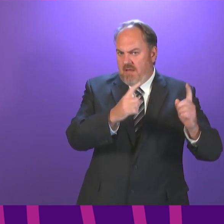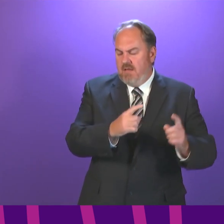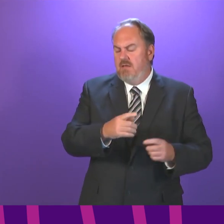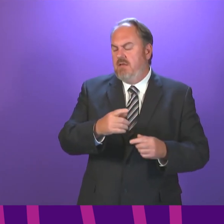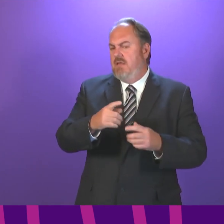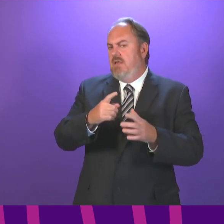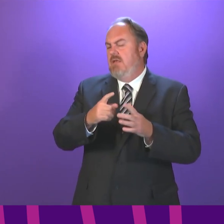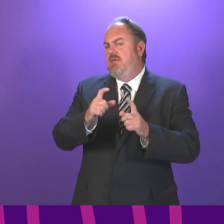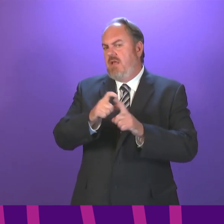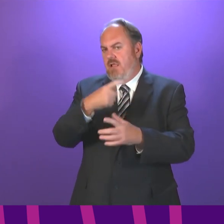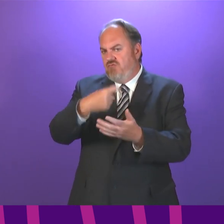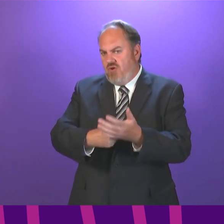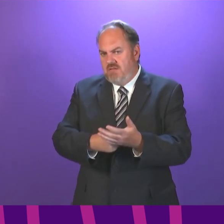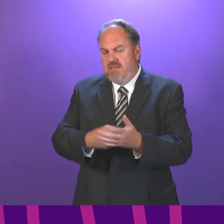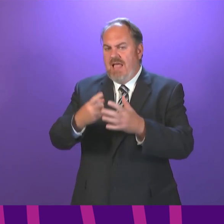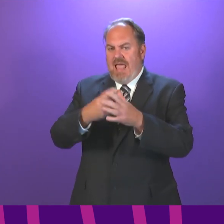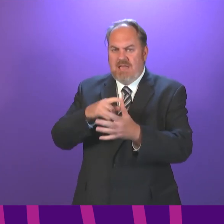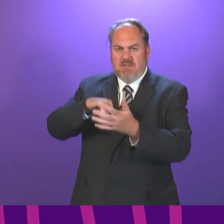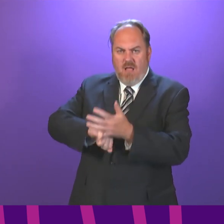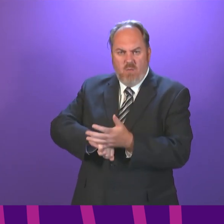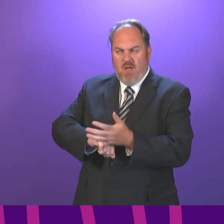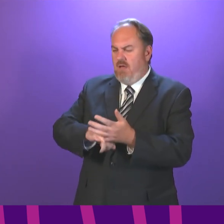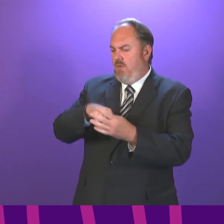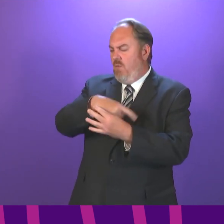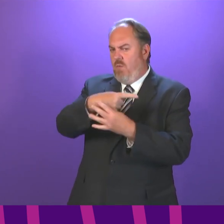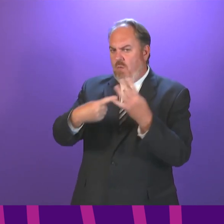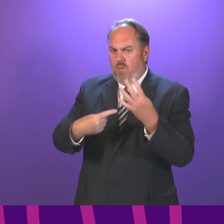have all recognised the importance of the vaccination programme.